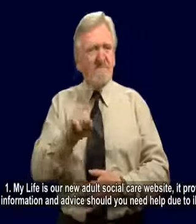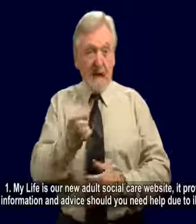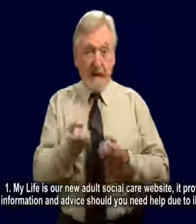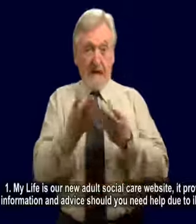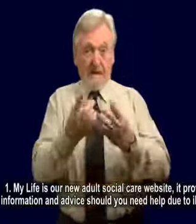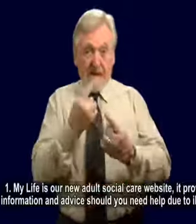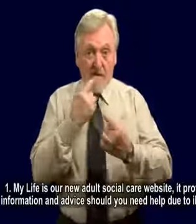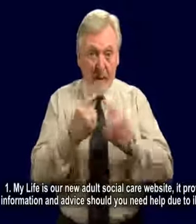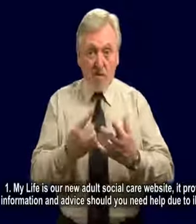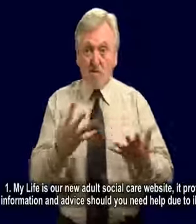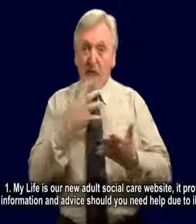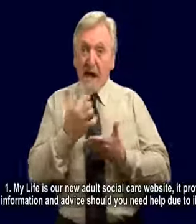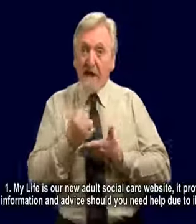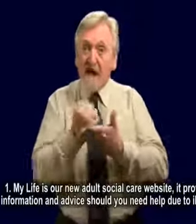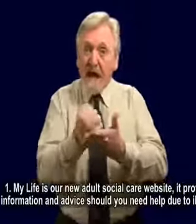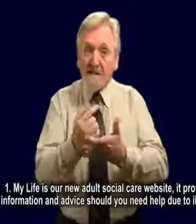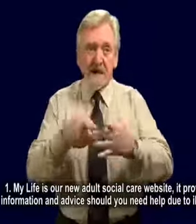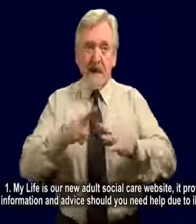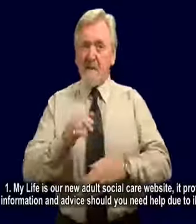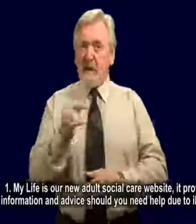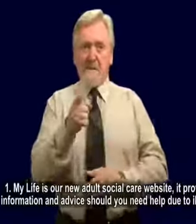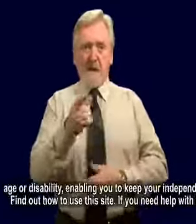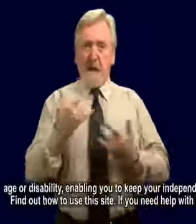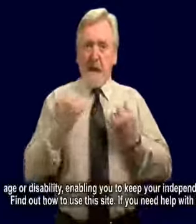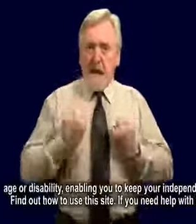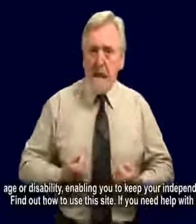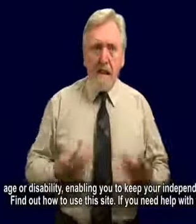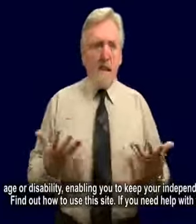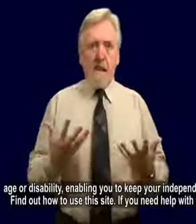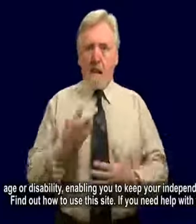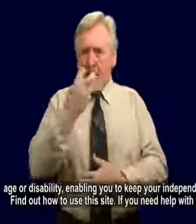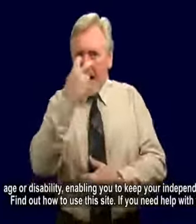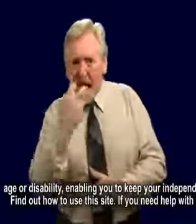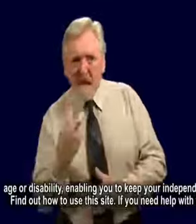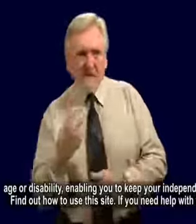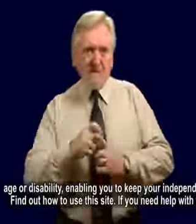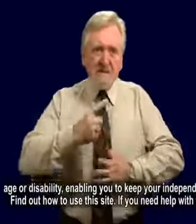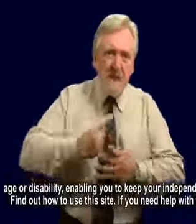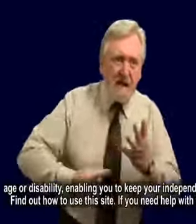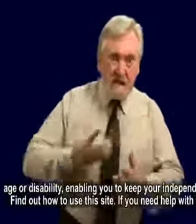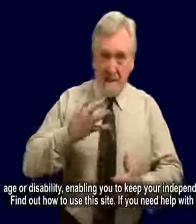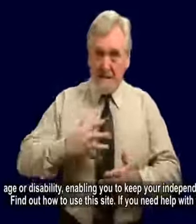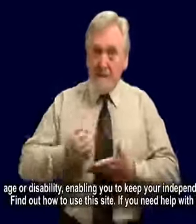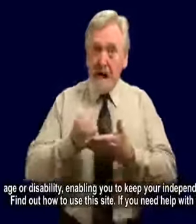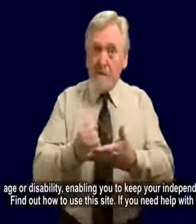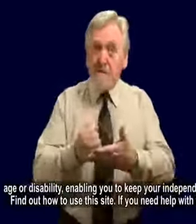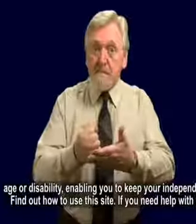advice should you need help due to illness, age or disability, enabling you to keep your